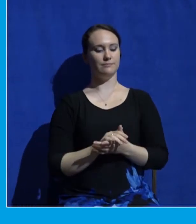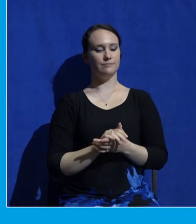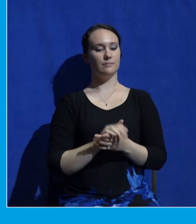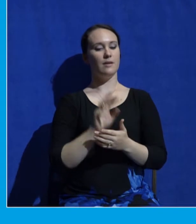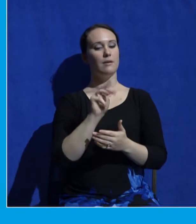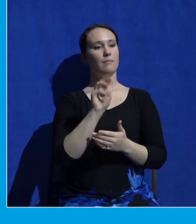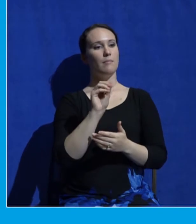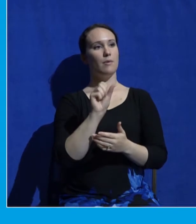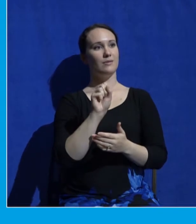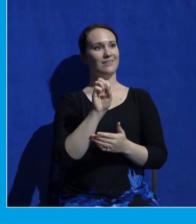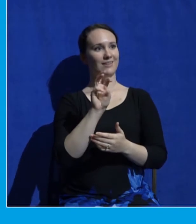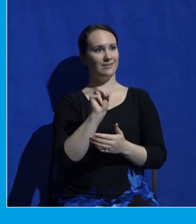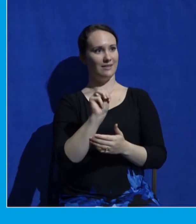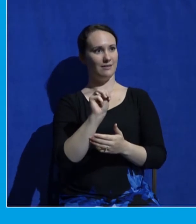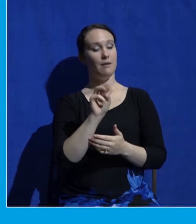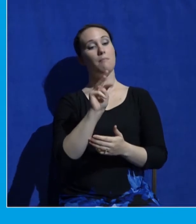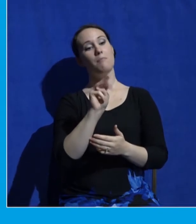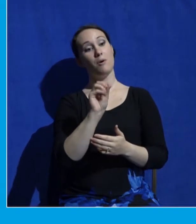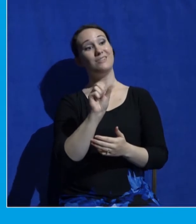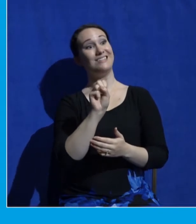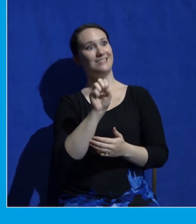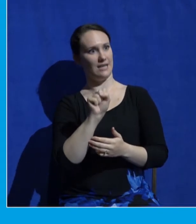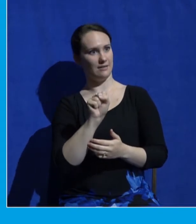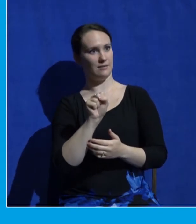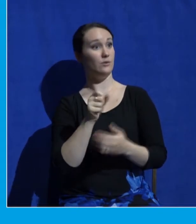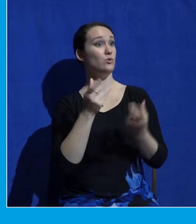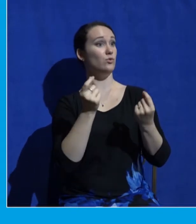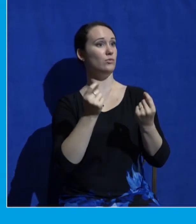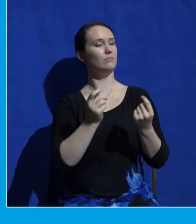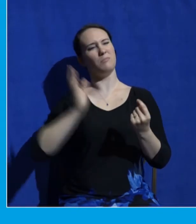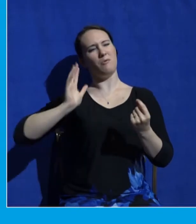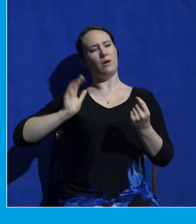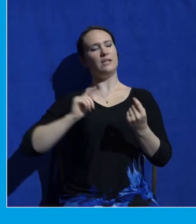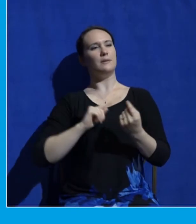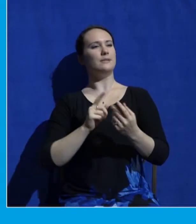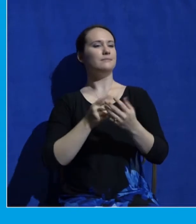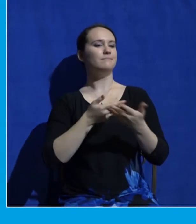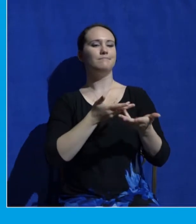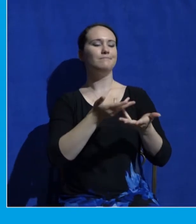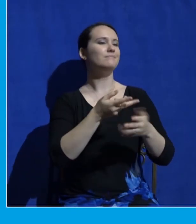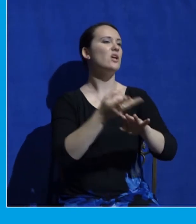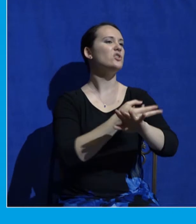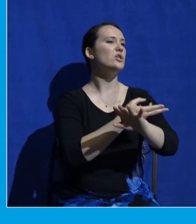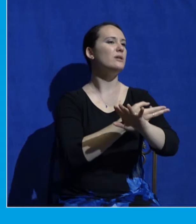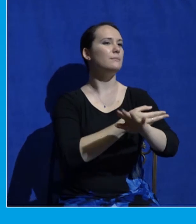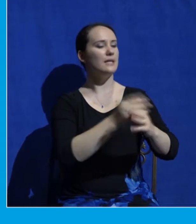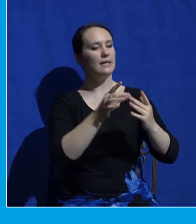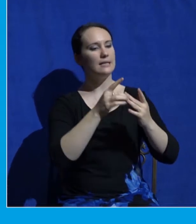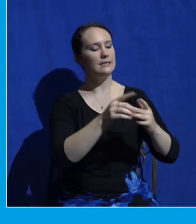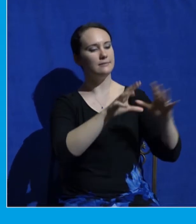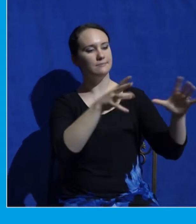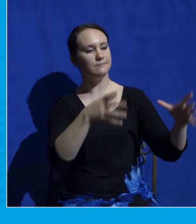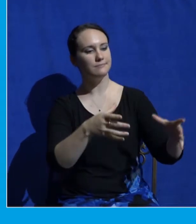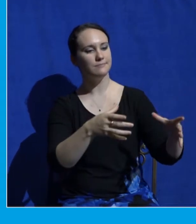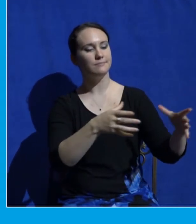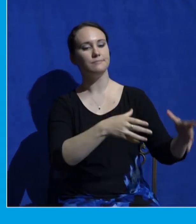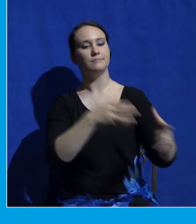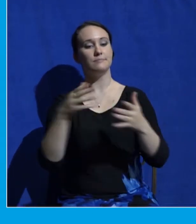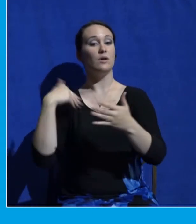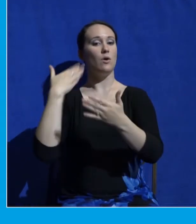father-in-law Jethro, the priest of Midian. He led his flock to the west side of the wilderness and came to Horeb, which is the mountain